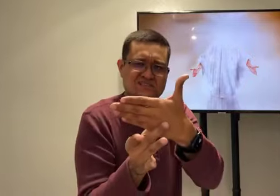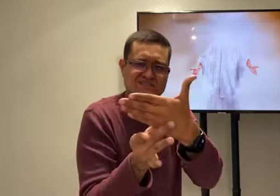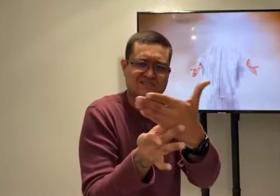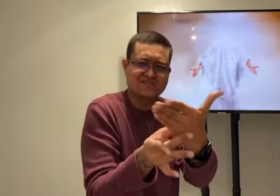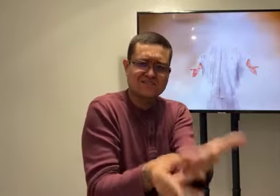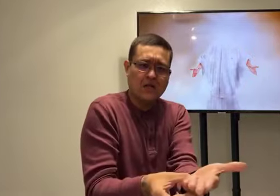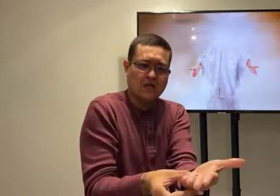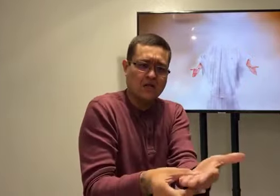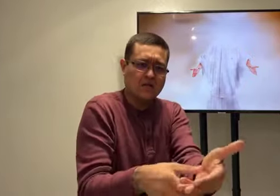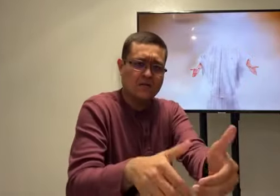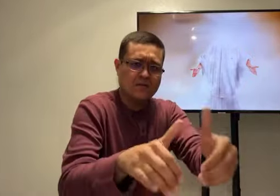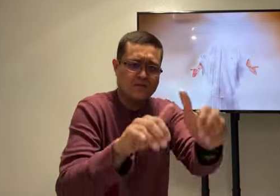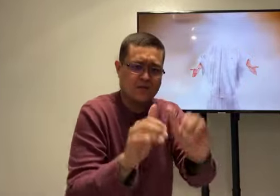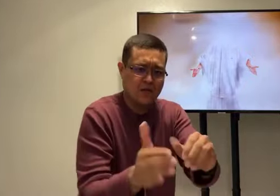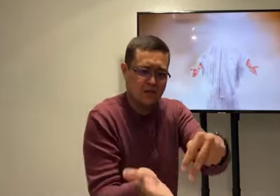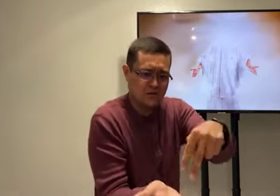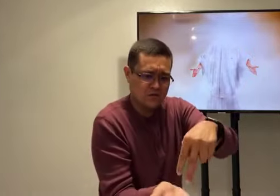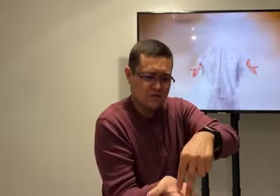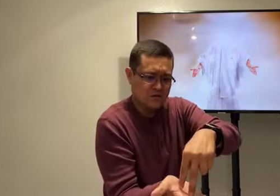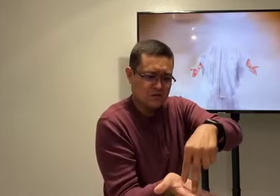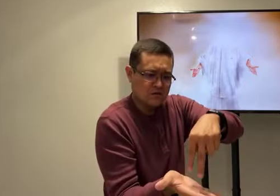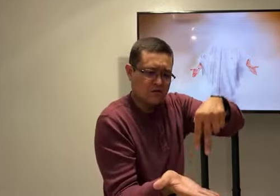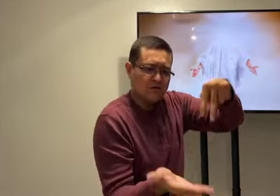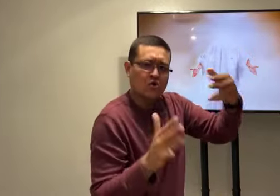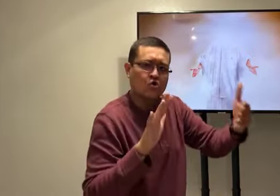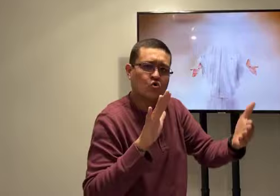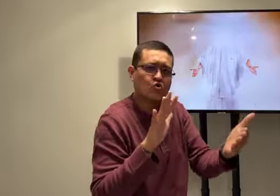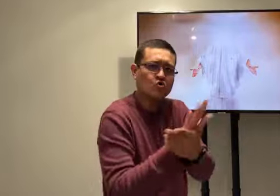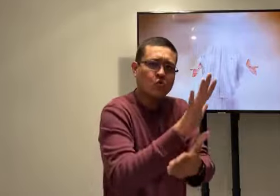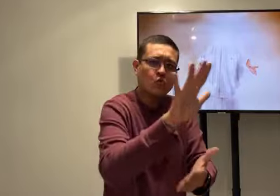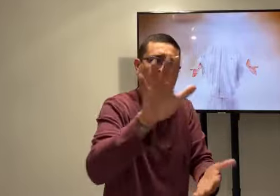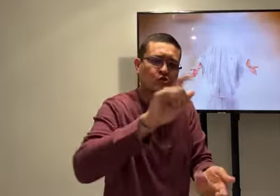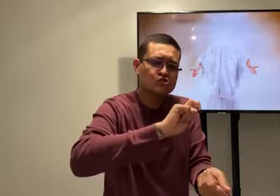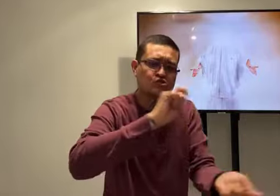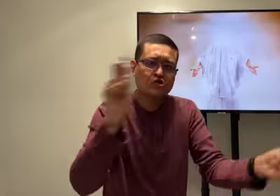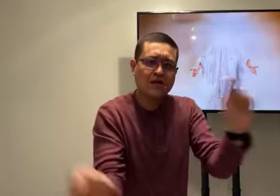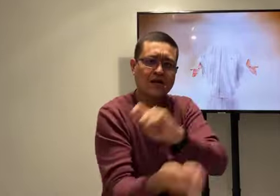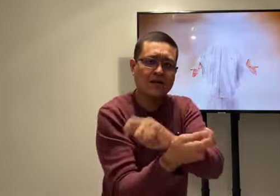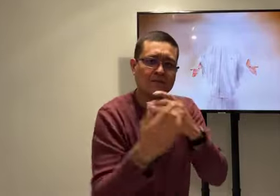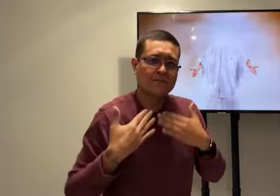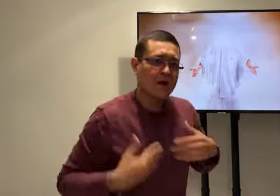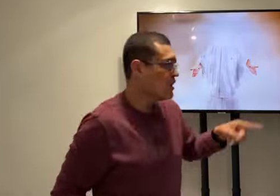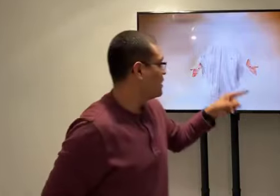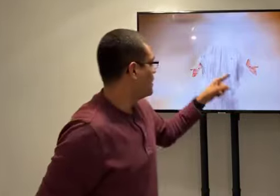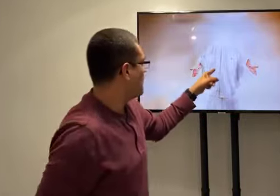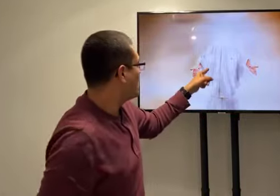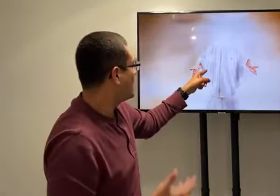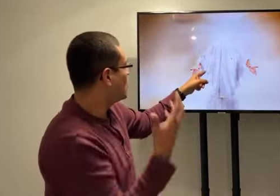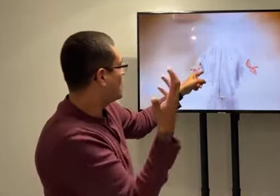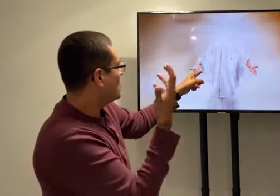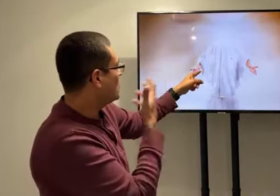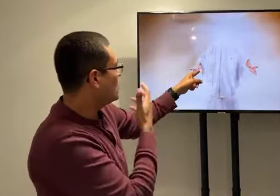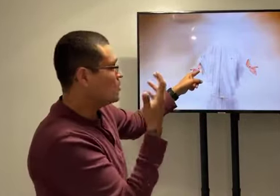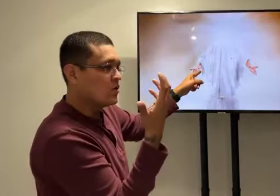In the past. God was flesh. He was buried and resurrected. And His glory changed His body.